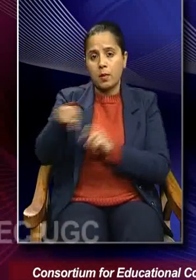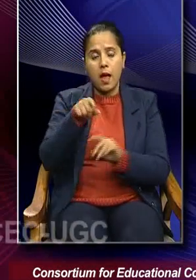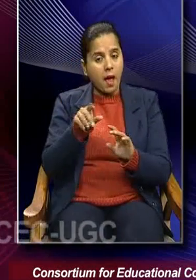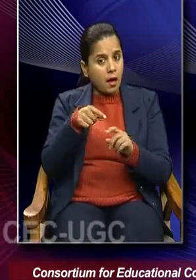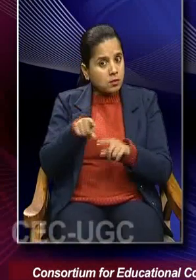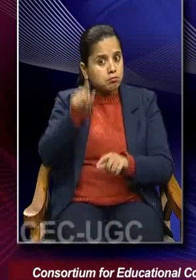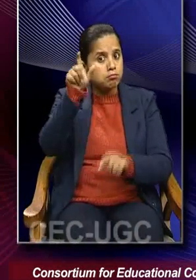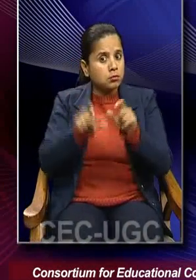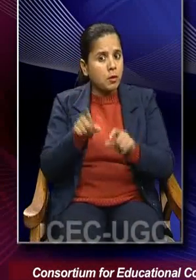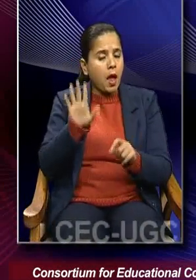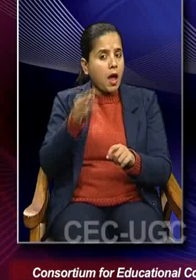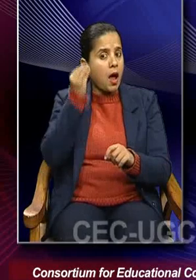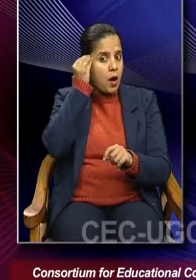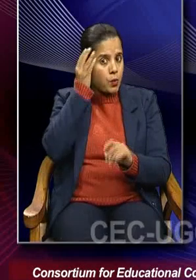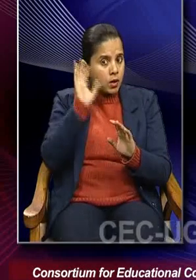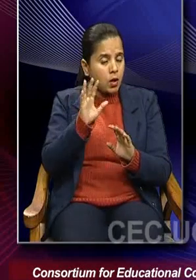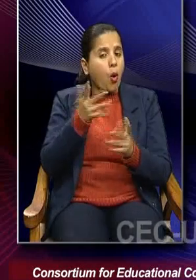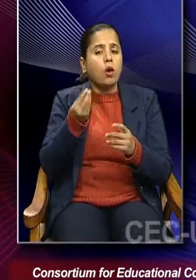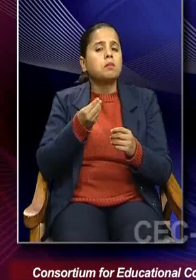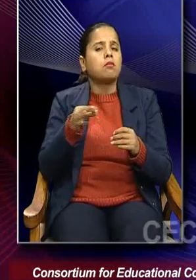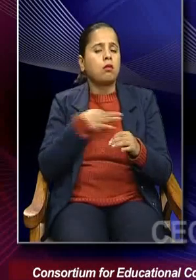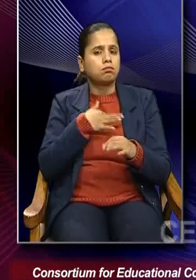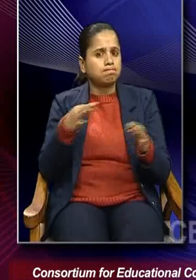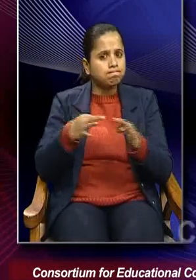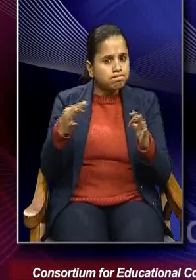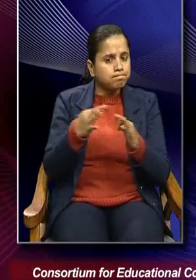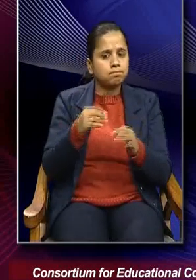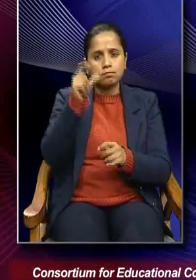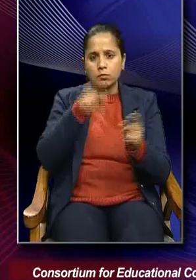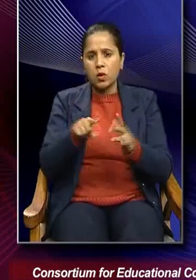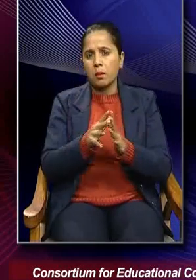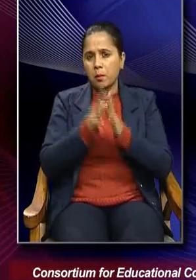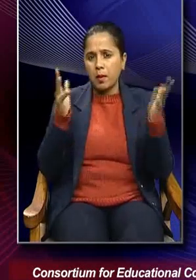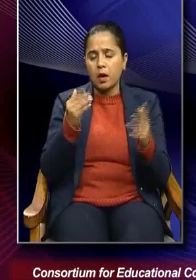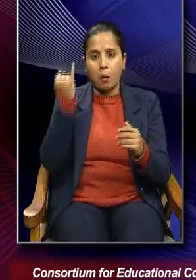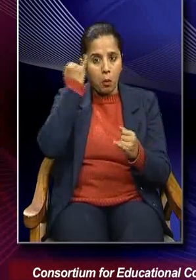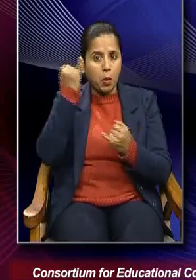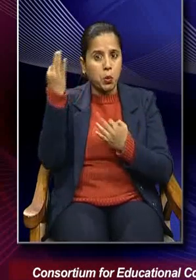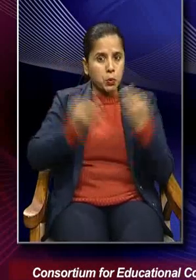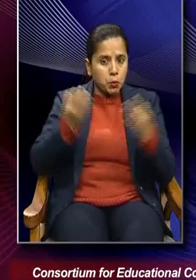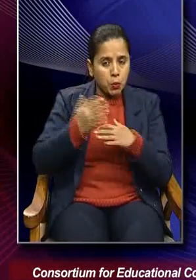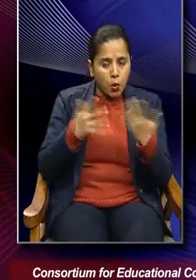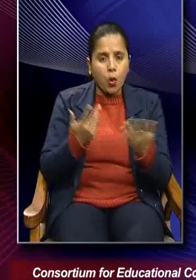of afraid of too much of innovation or too much of discovery